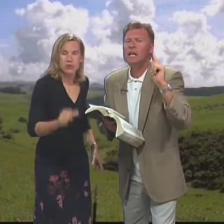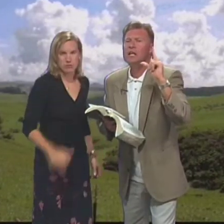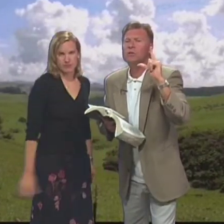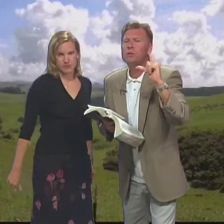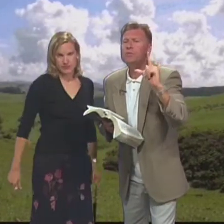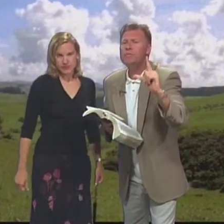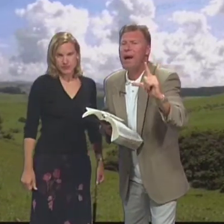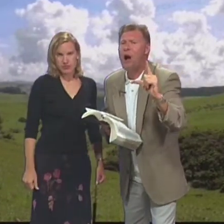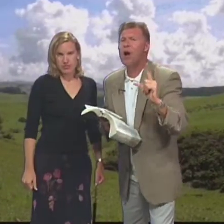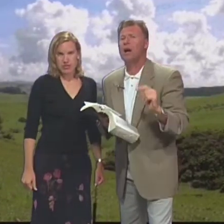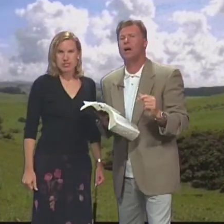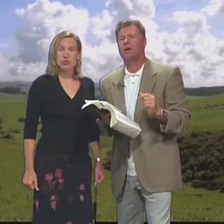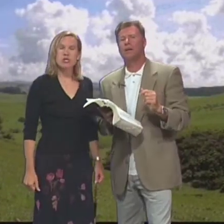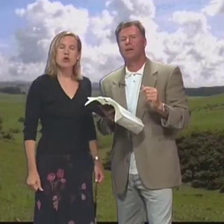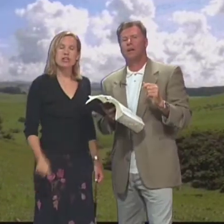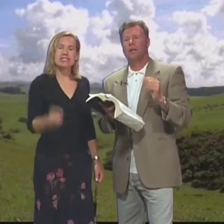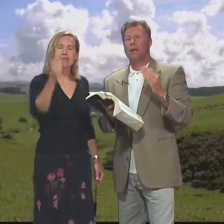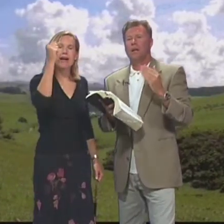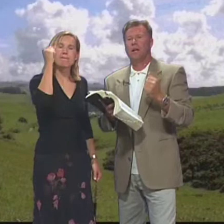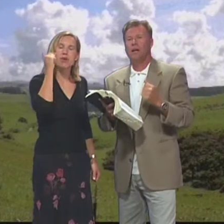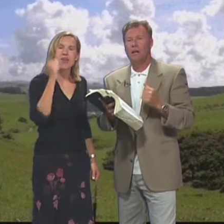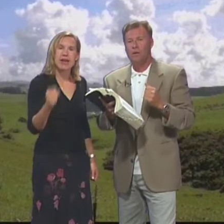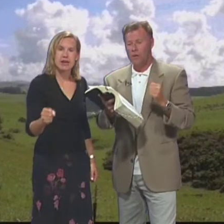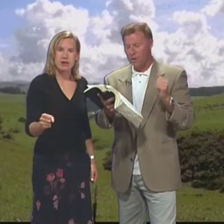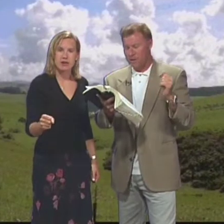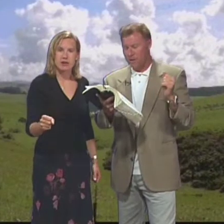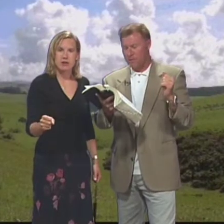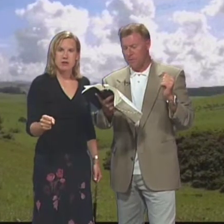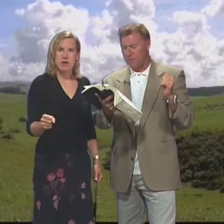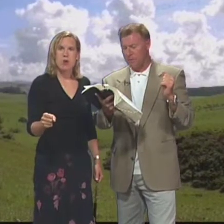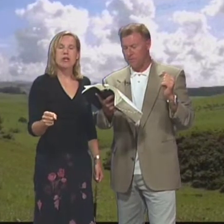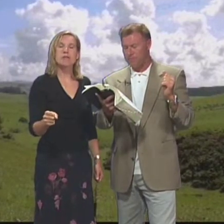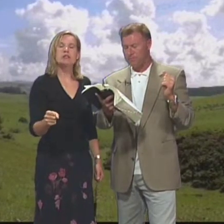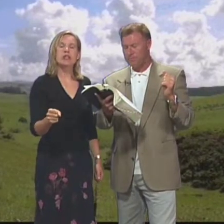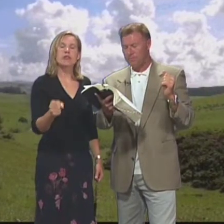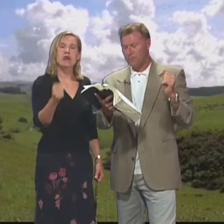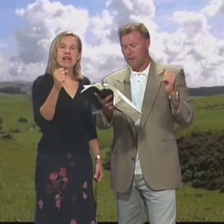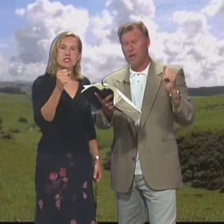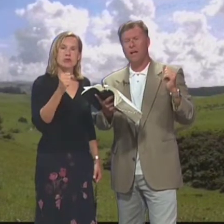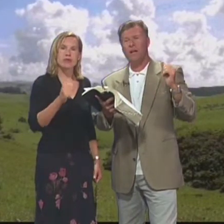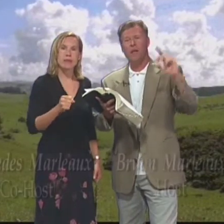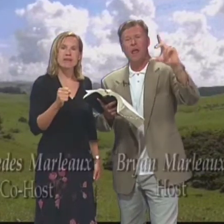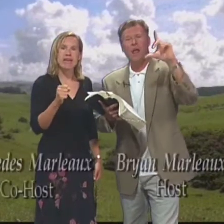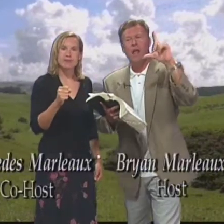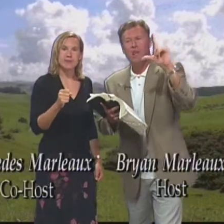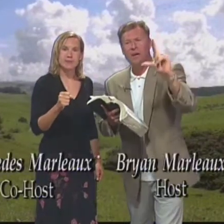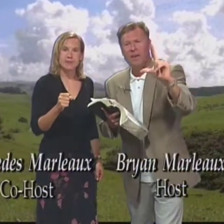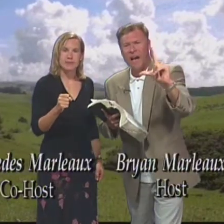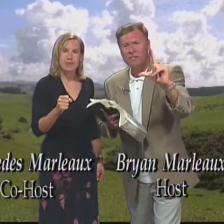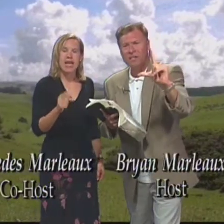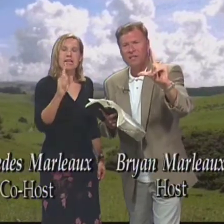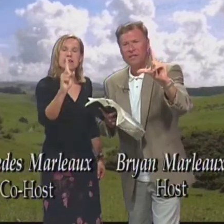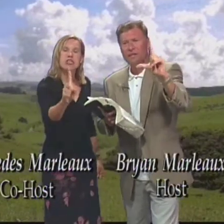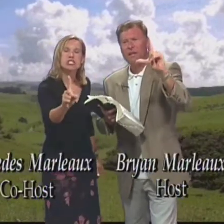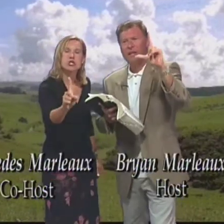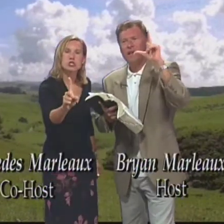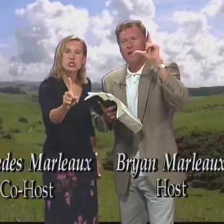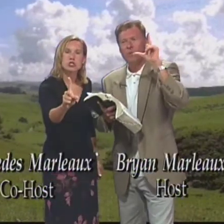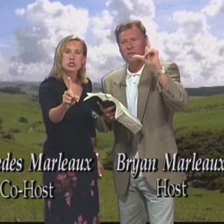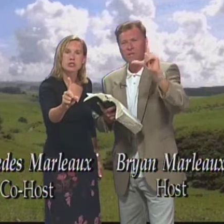Jesus said You shall receive power When the Holy Spirit Comes on you Look The book of Acts